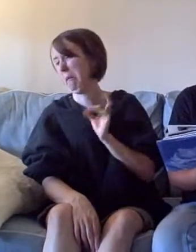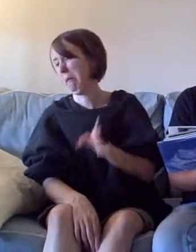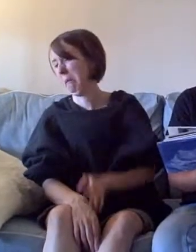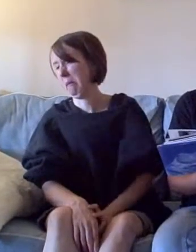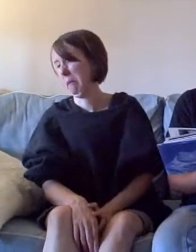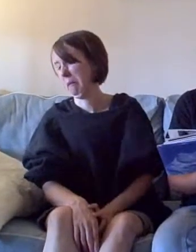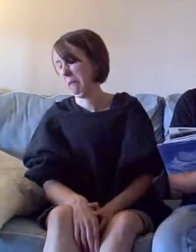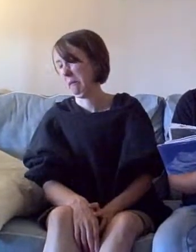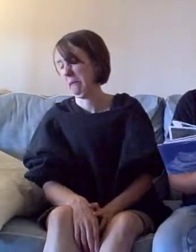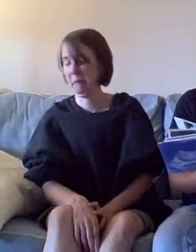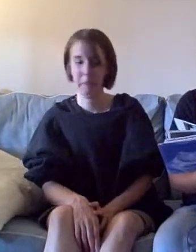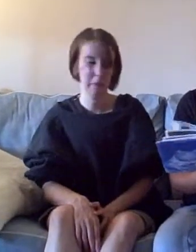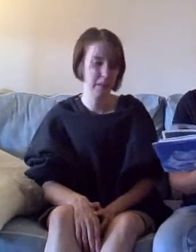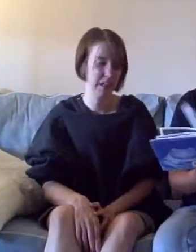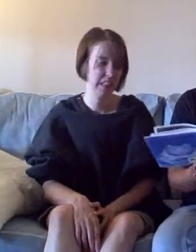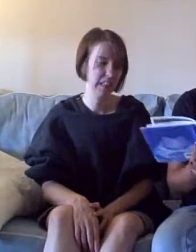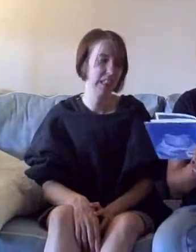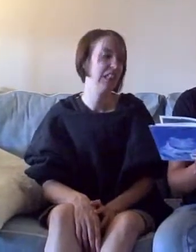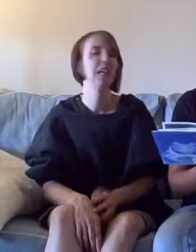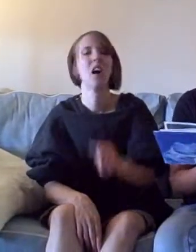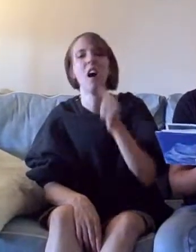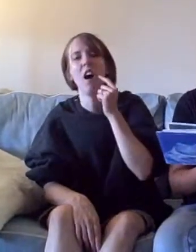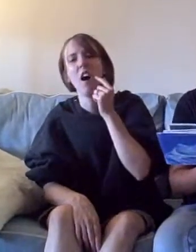A toothache.